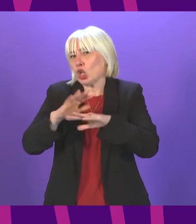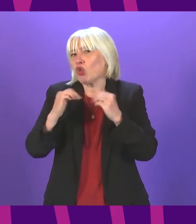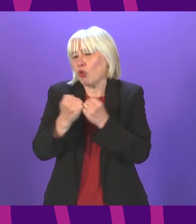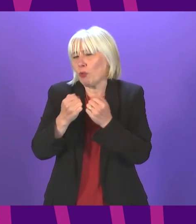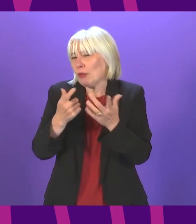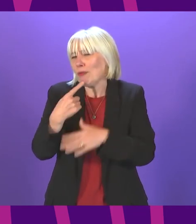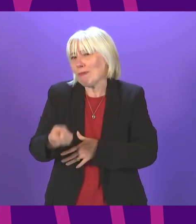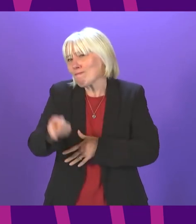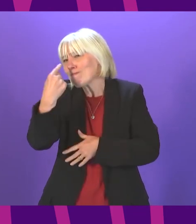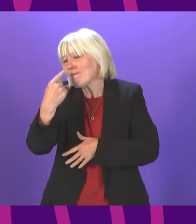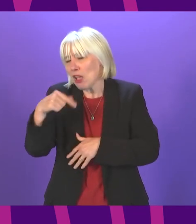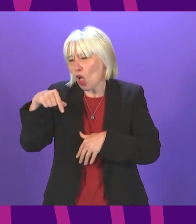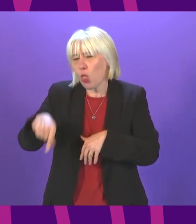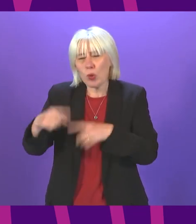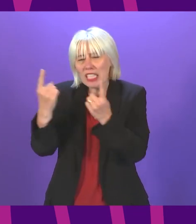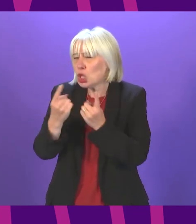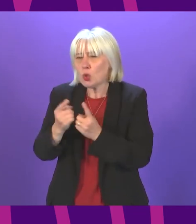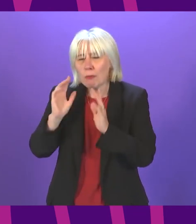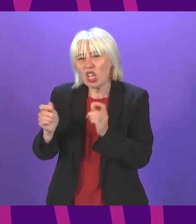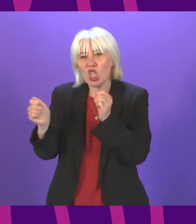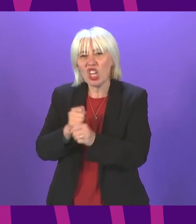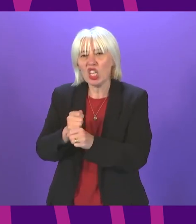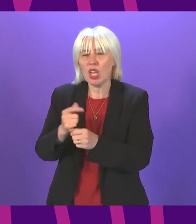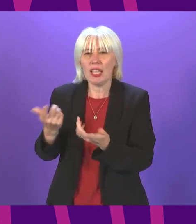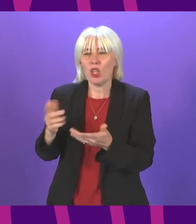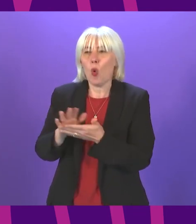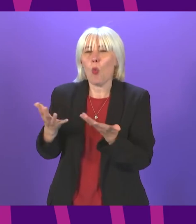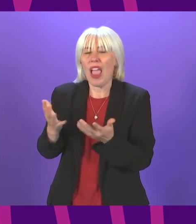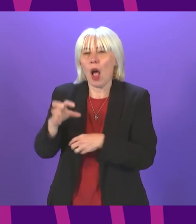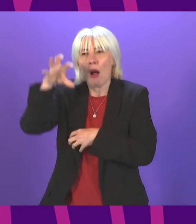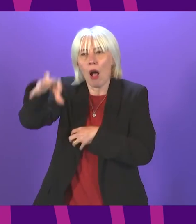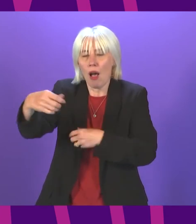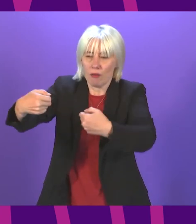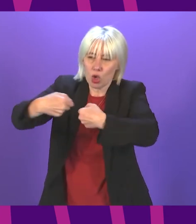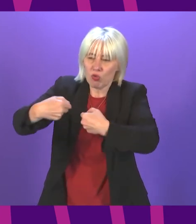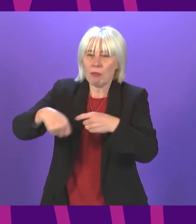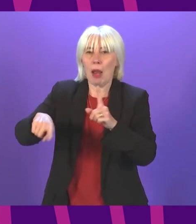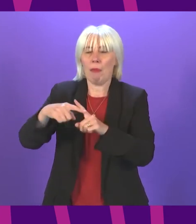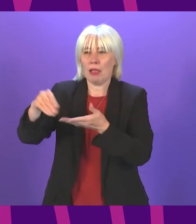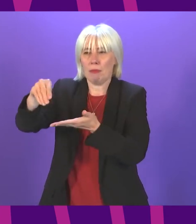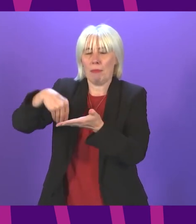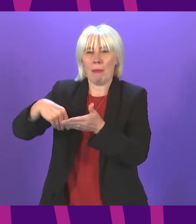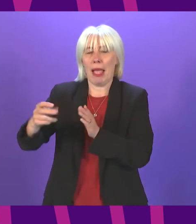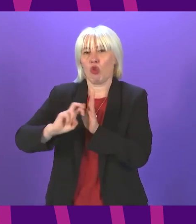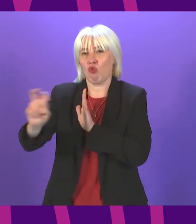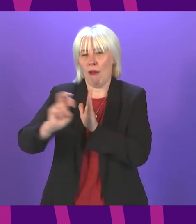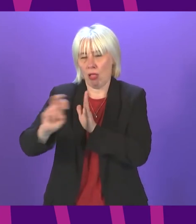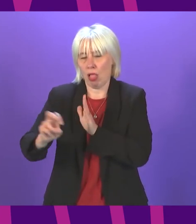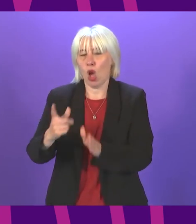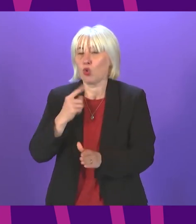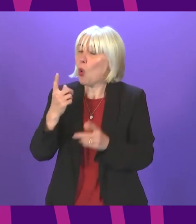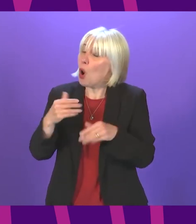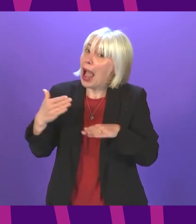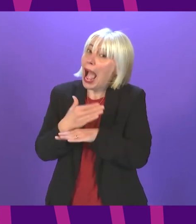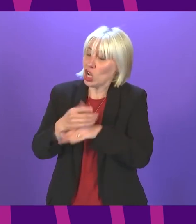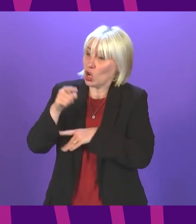calling for changes to these issues i.e. place of treatment and travel costs I will be grateful for action on these points as